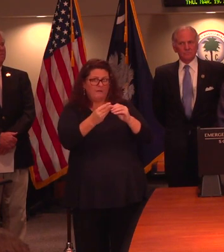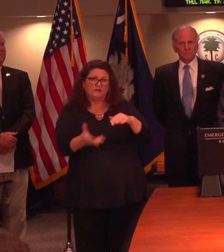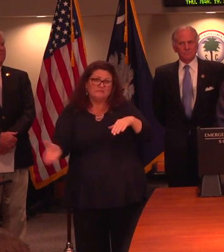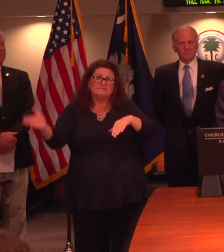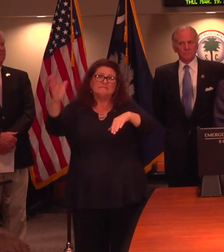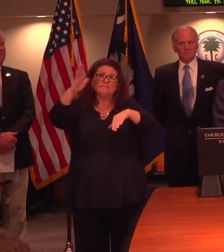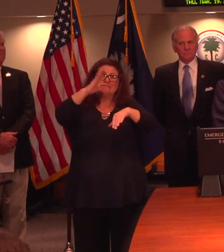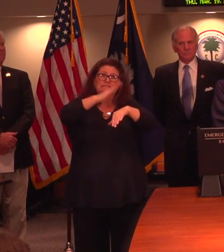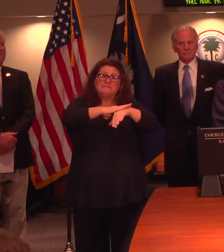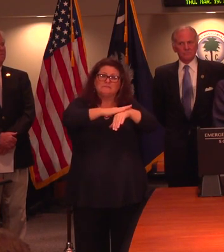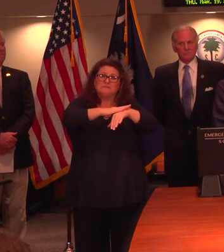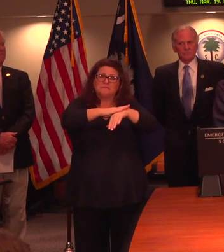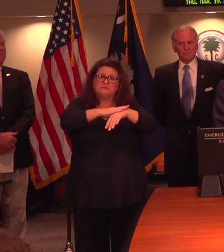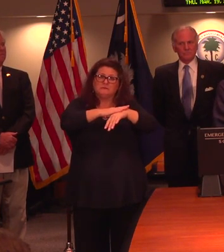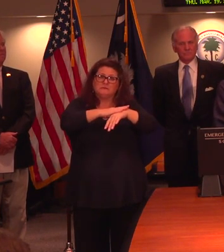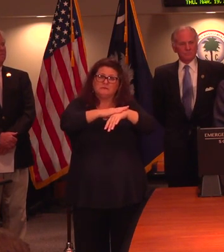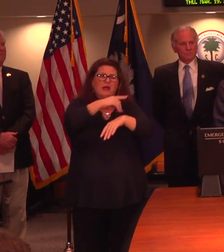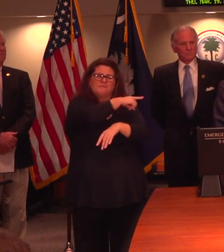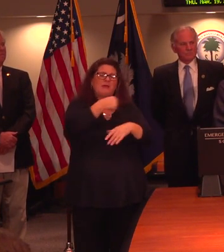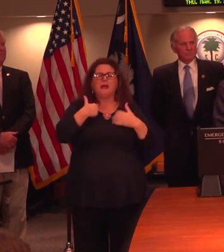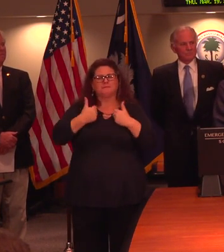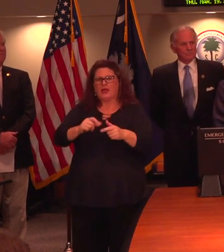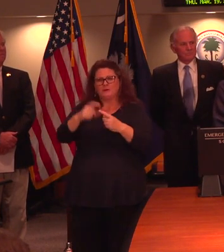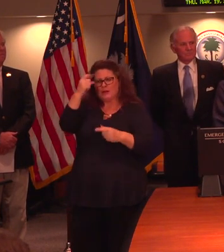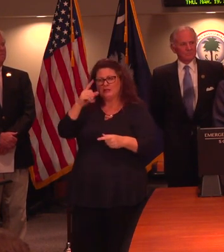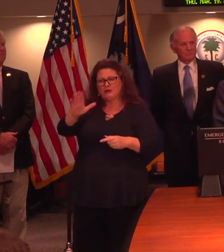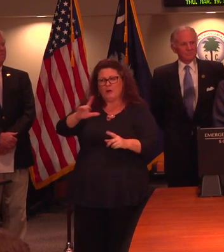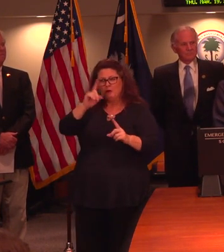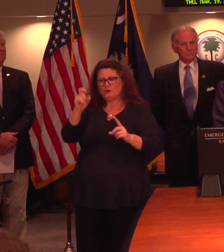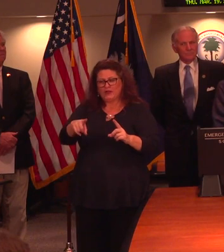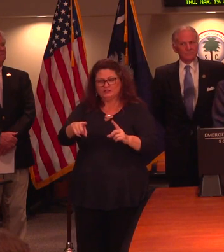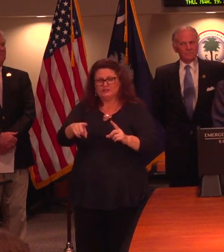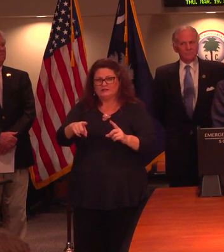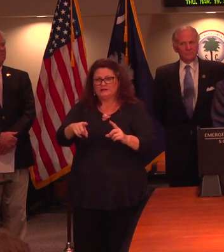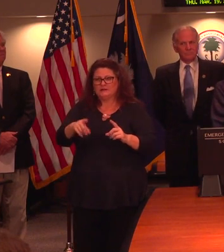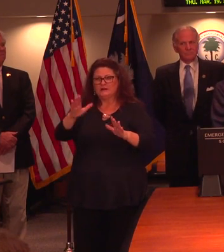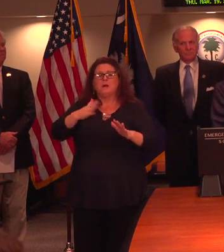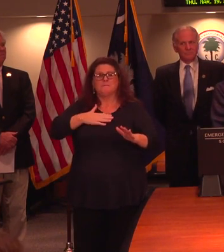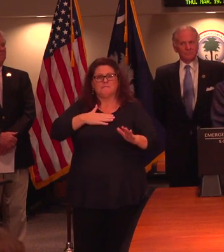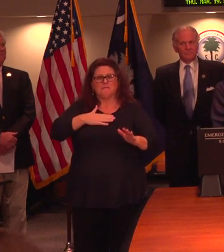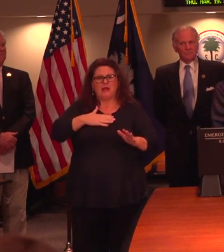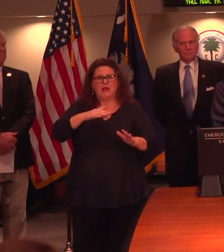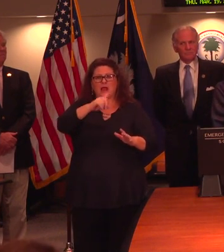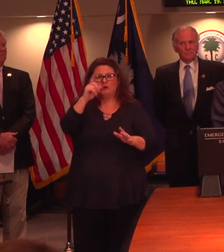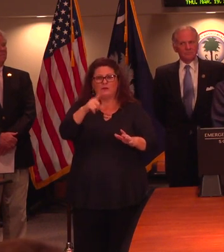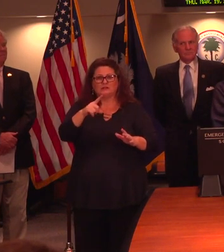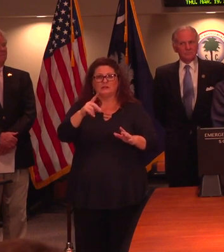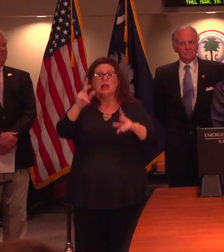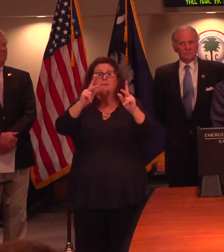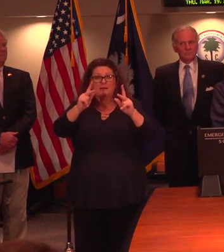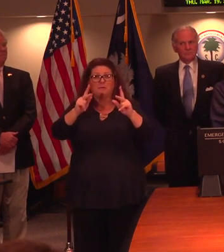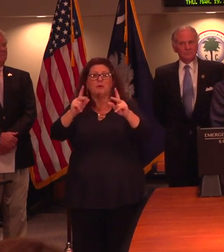going on here? So I'm trying to understand your question, the difference between screening and testing. No, no, no. My question is, people are being